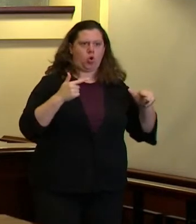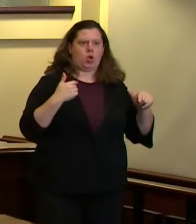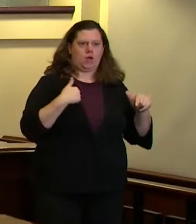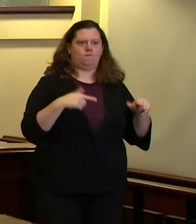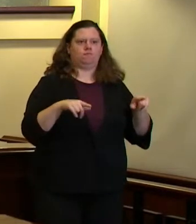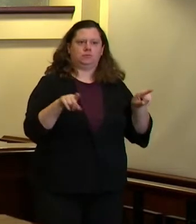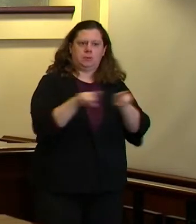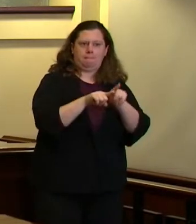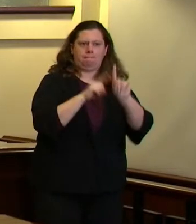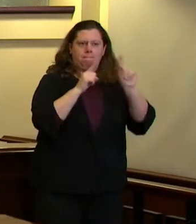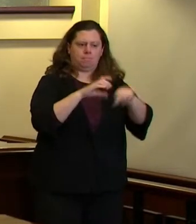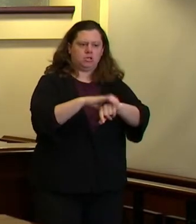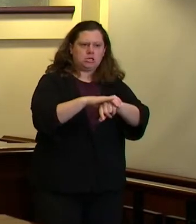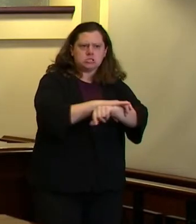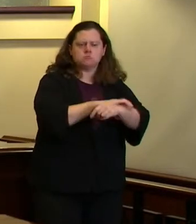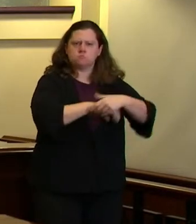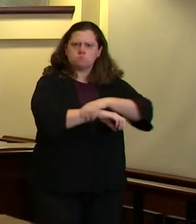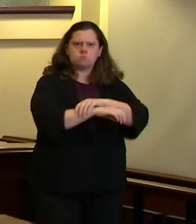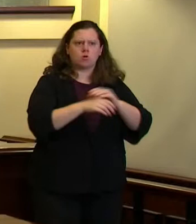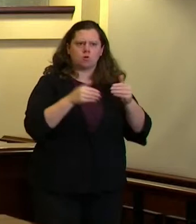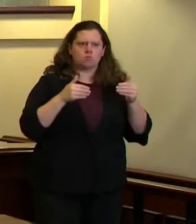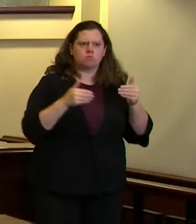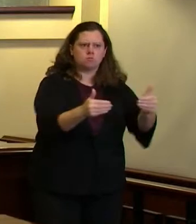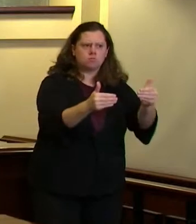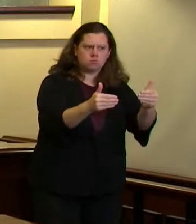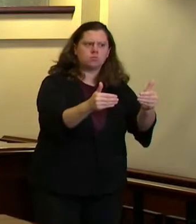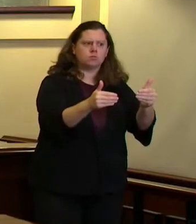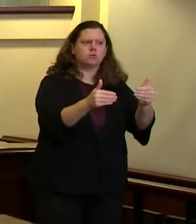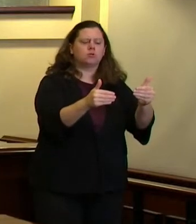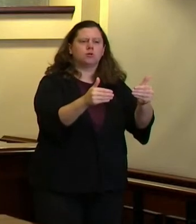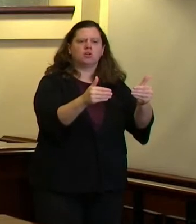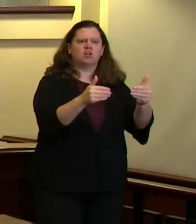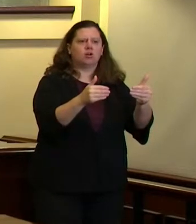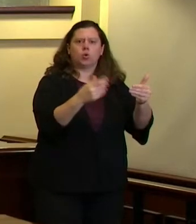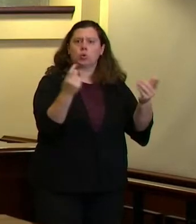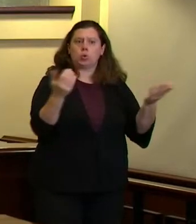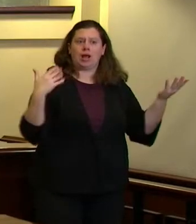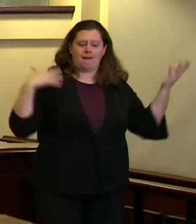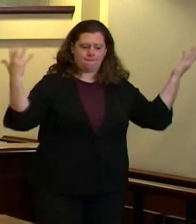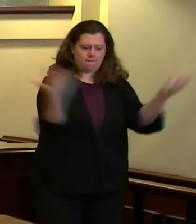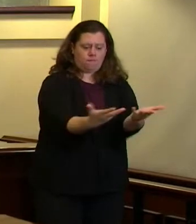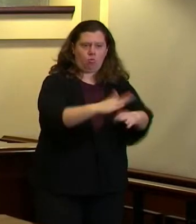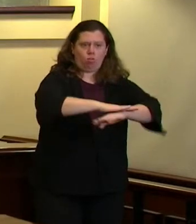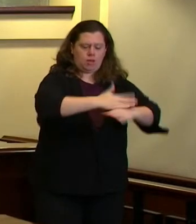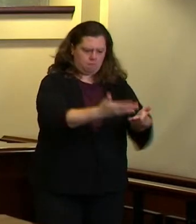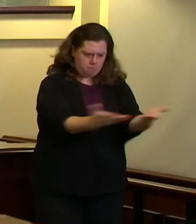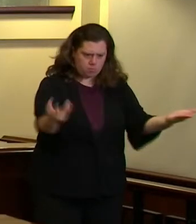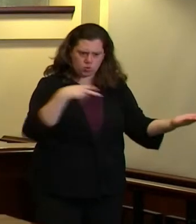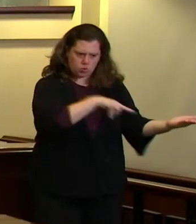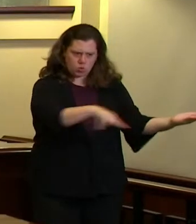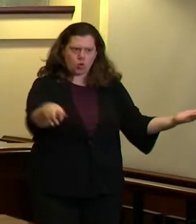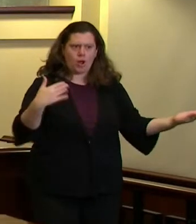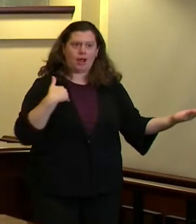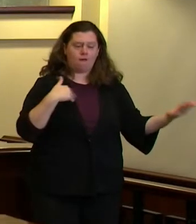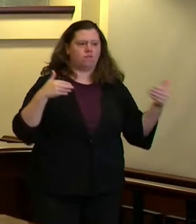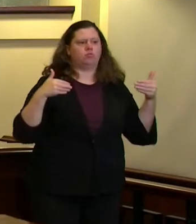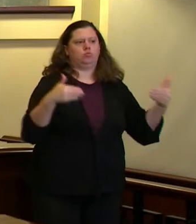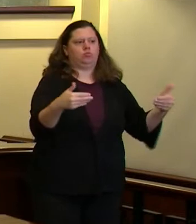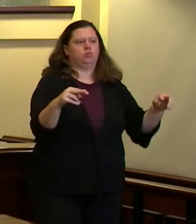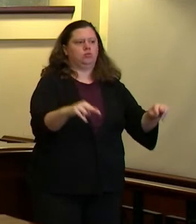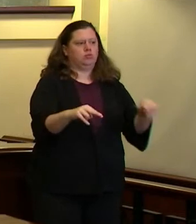and everything is on the table in these discussions from the use of crowd dispersal